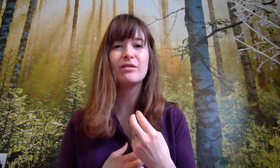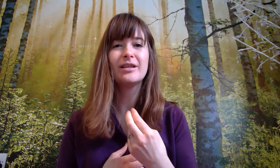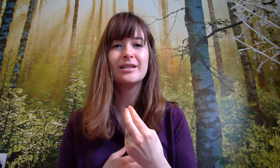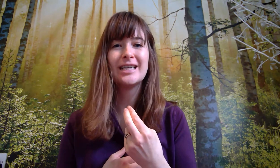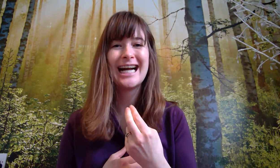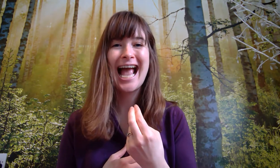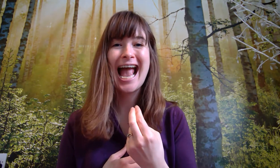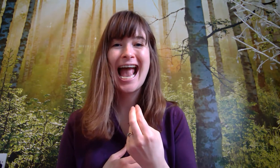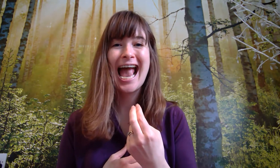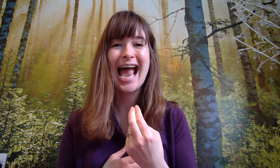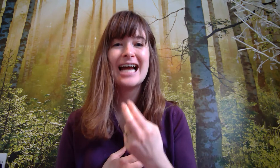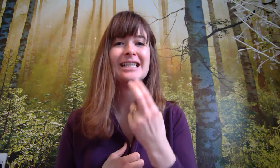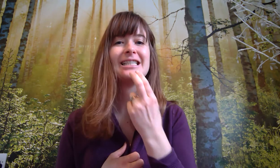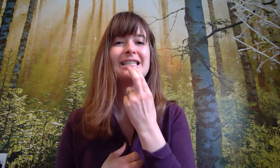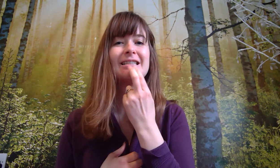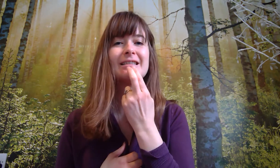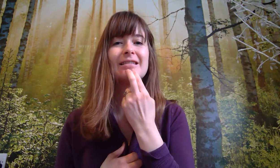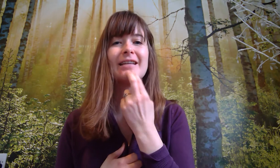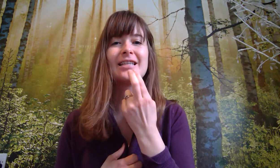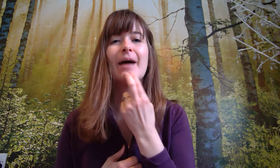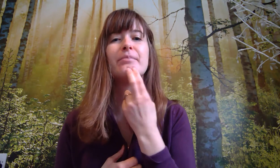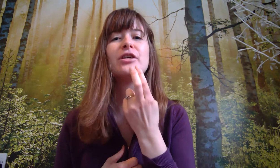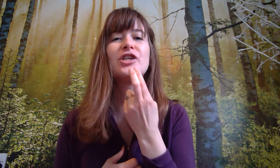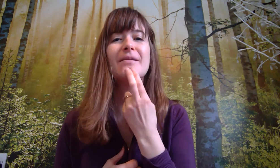and tap your chin